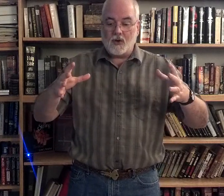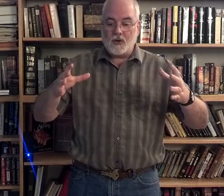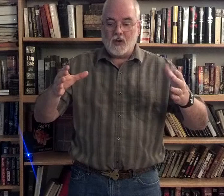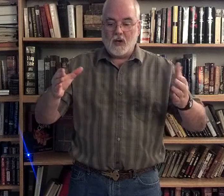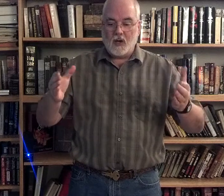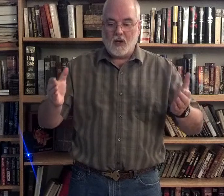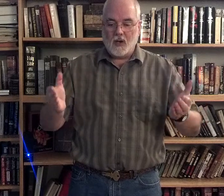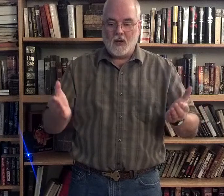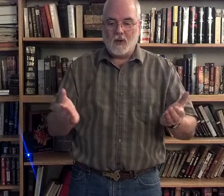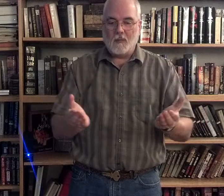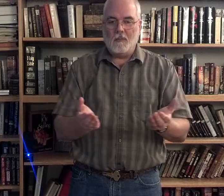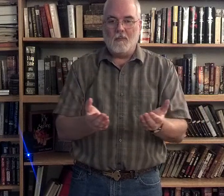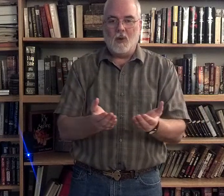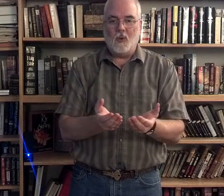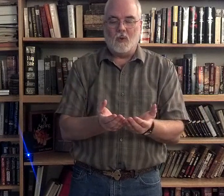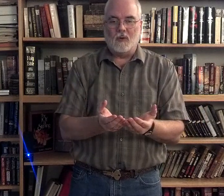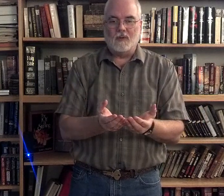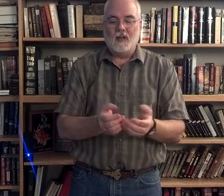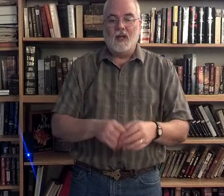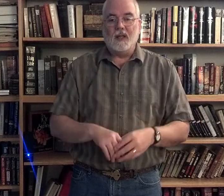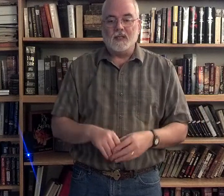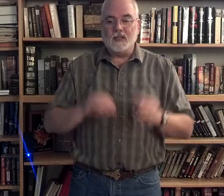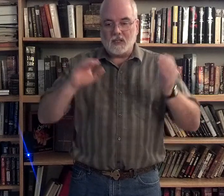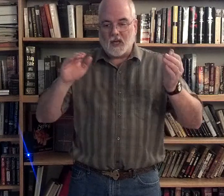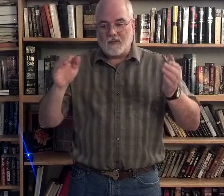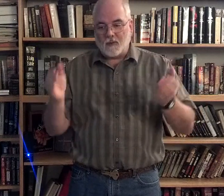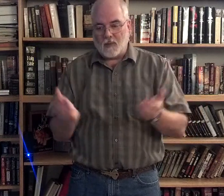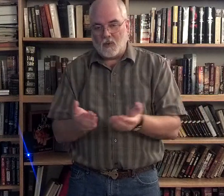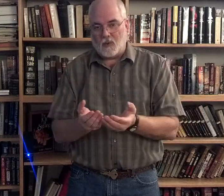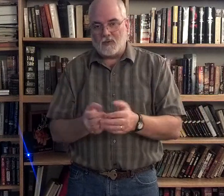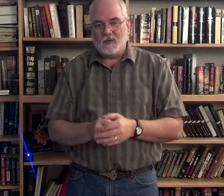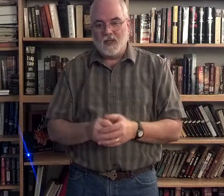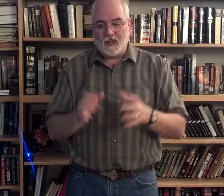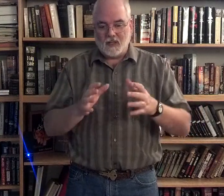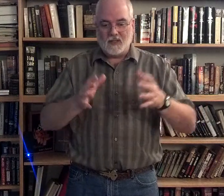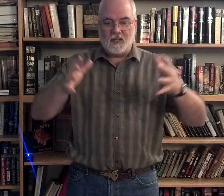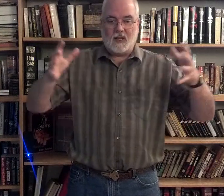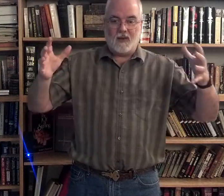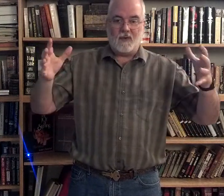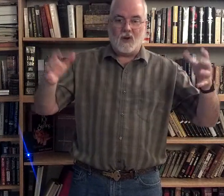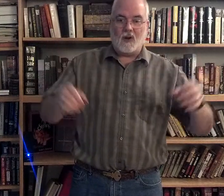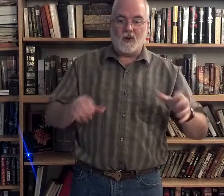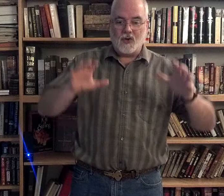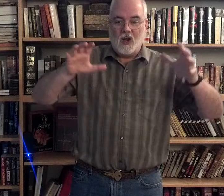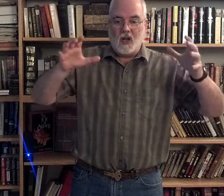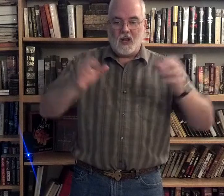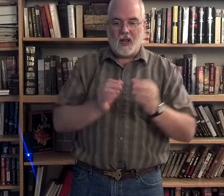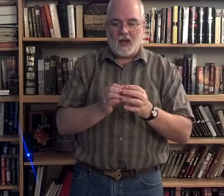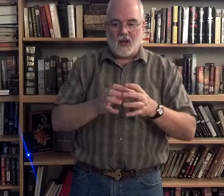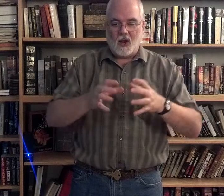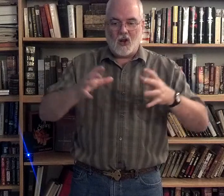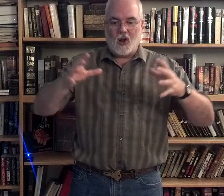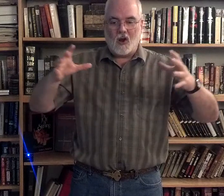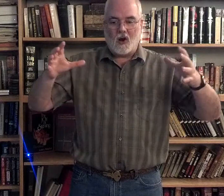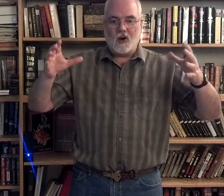bowl. This is the sign for bowl. This is the sign for large. A large